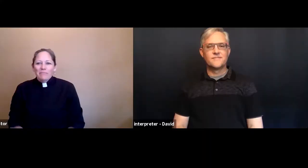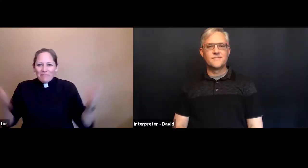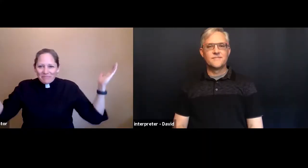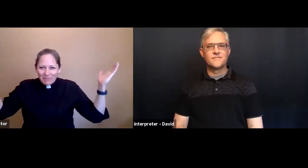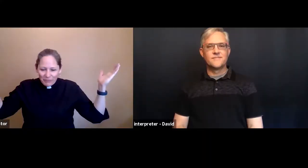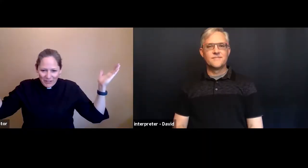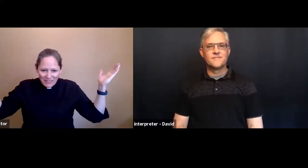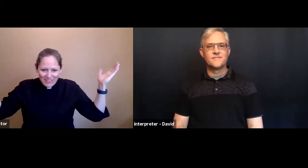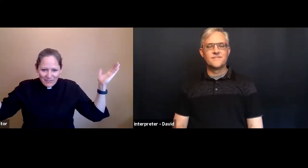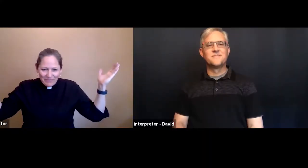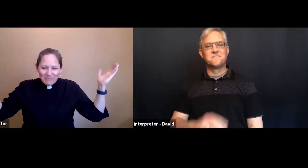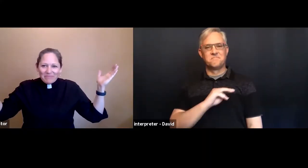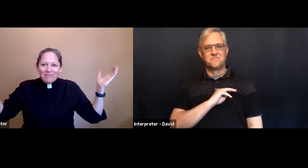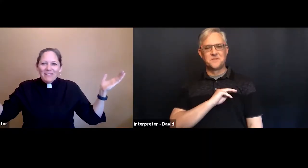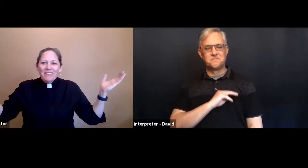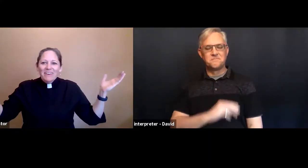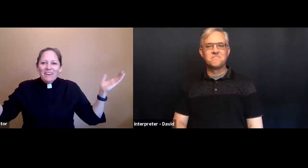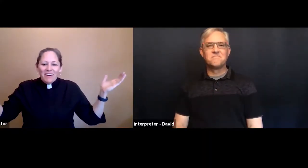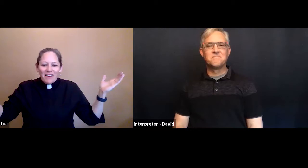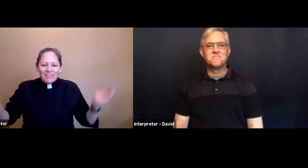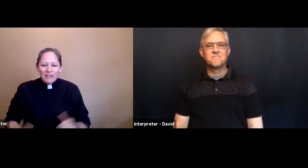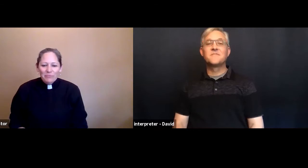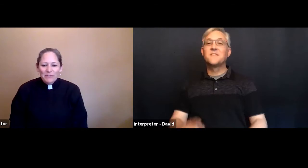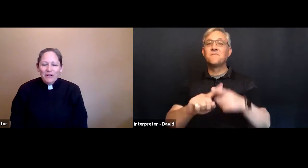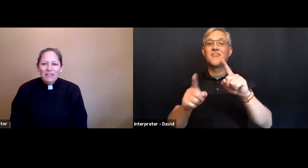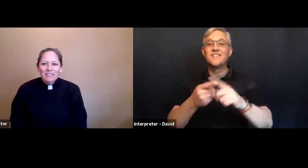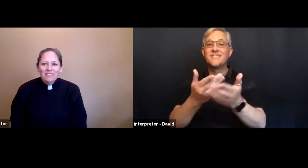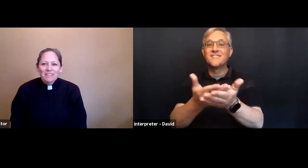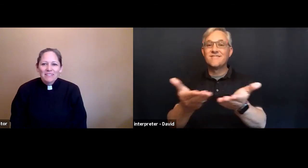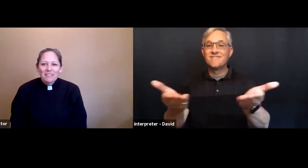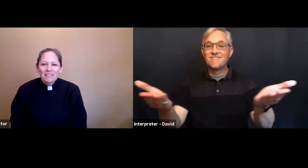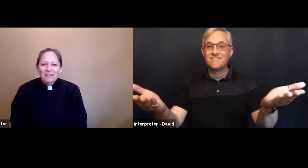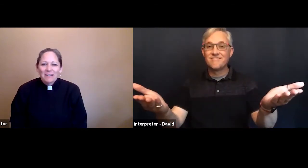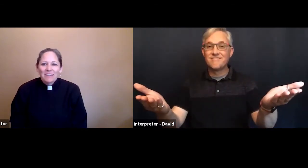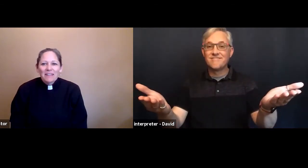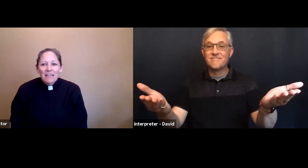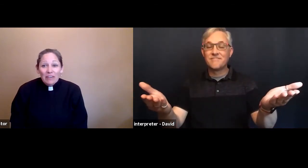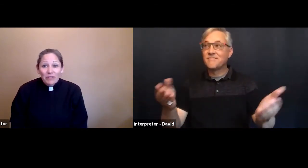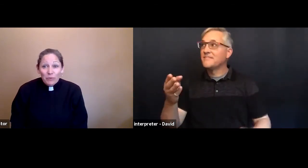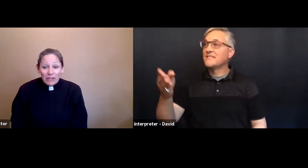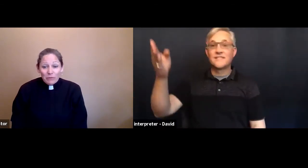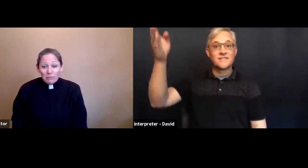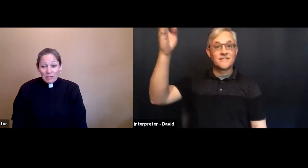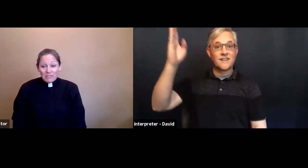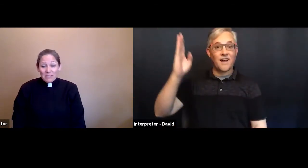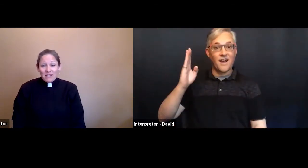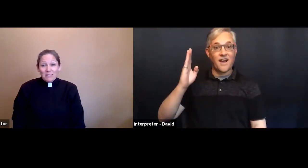My friends, God comes to us even when we make mistakes.